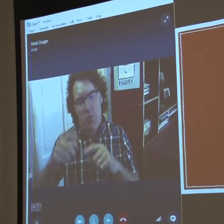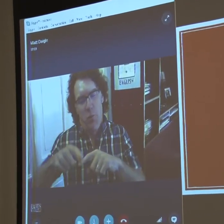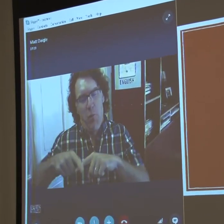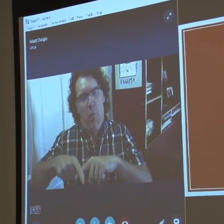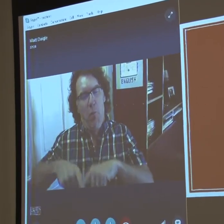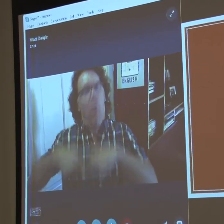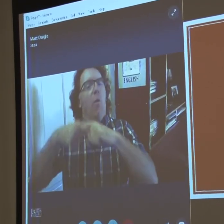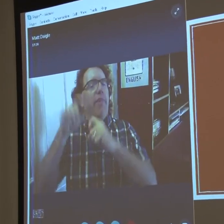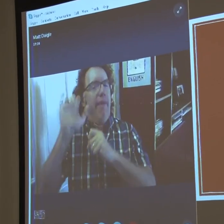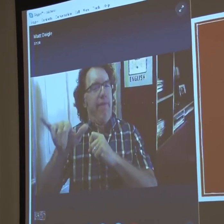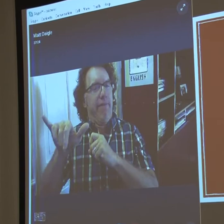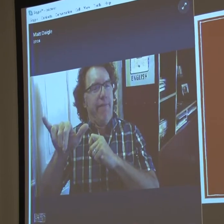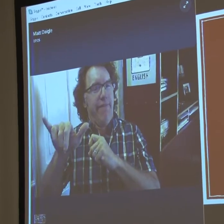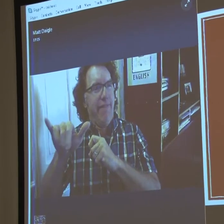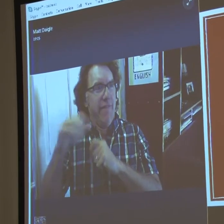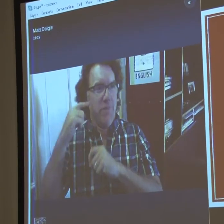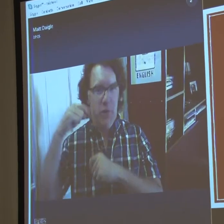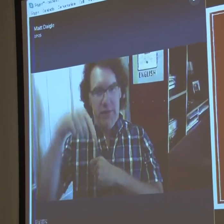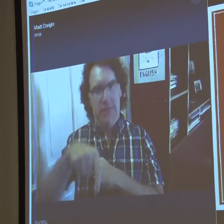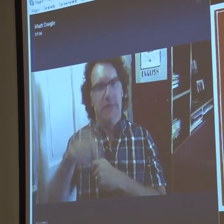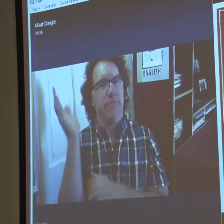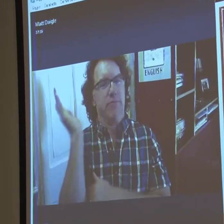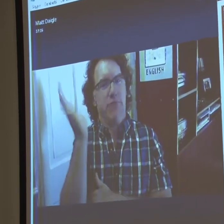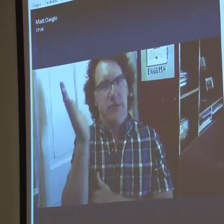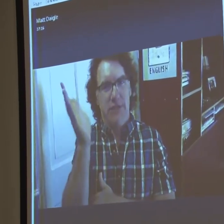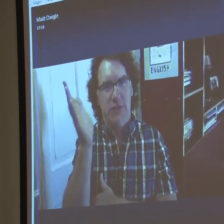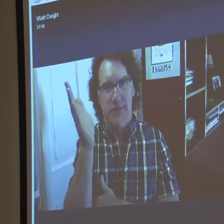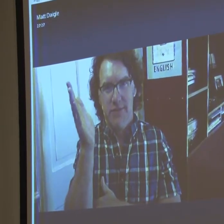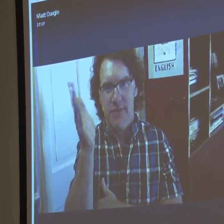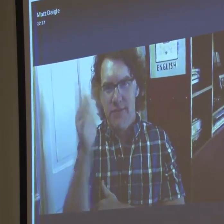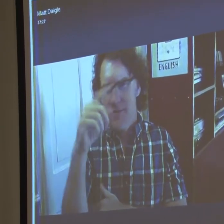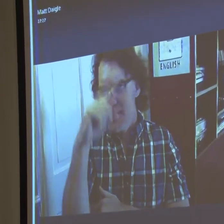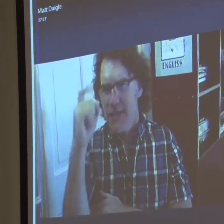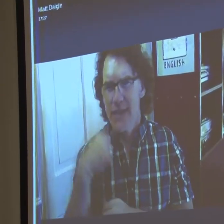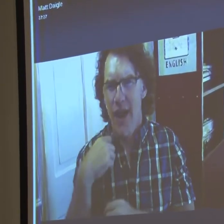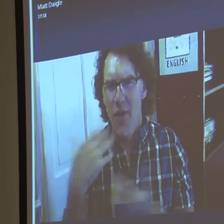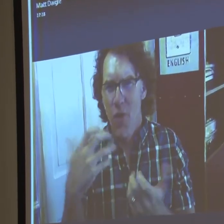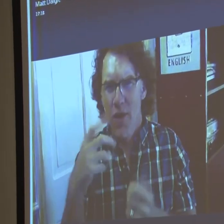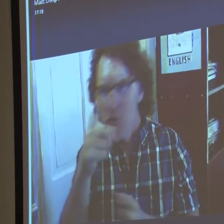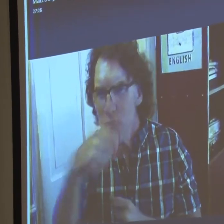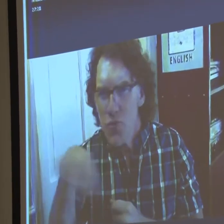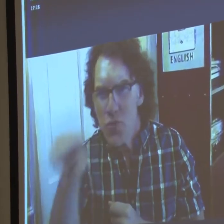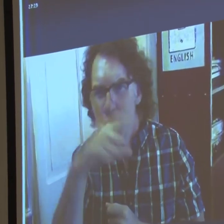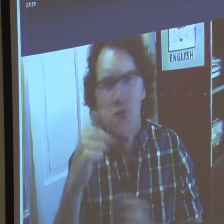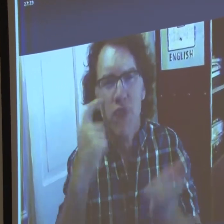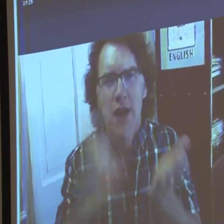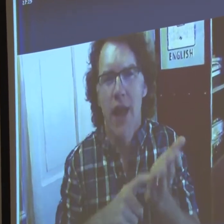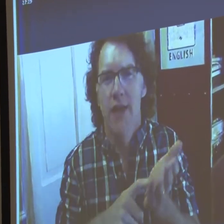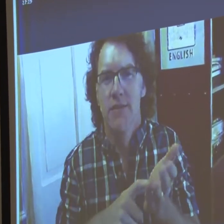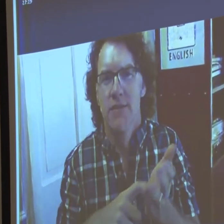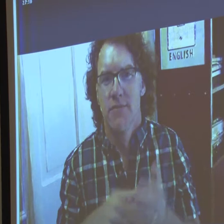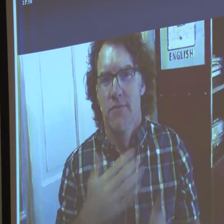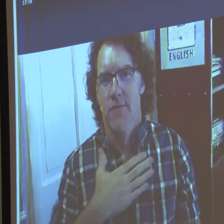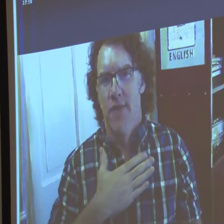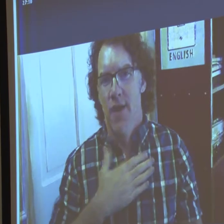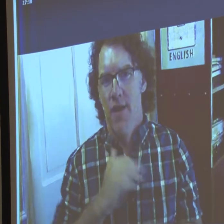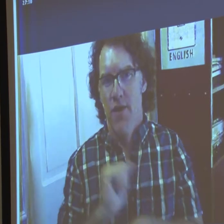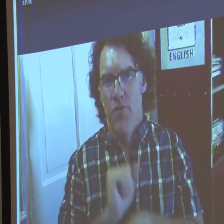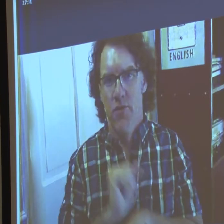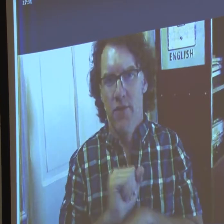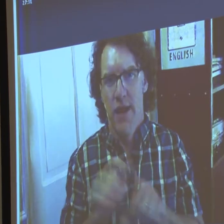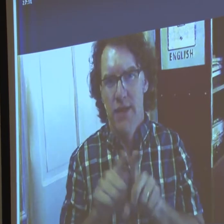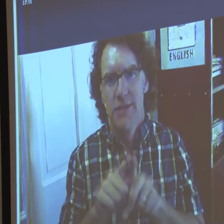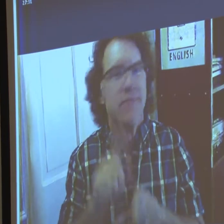I decided to hold that part for this presentation. I wanted you guys